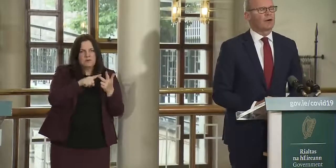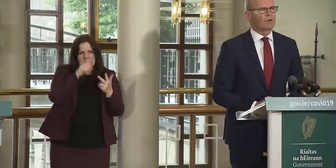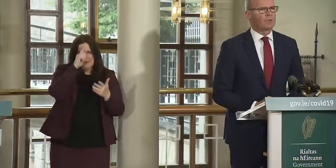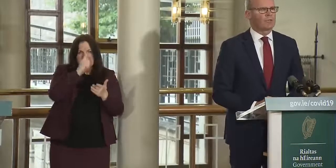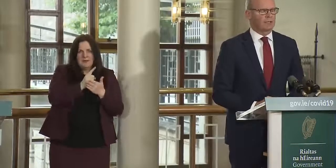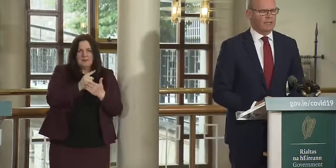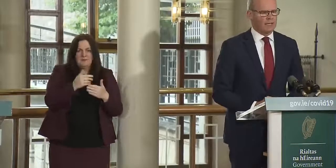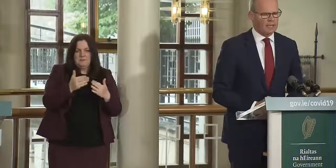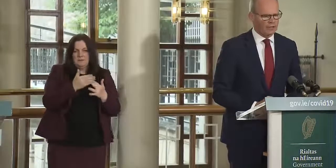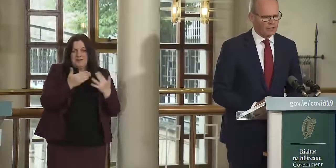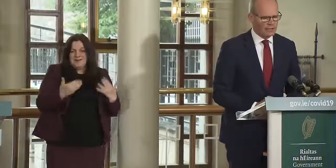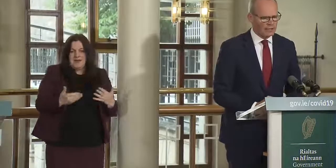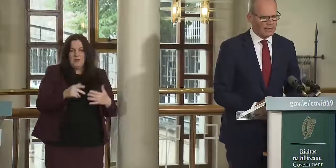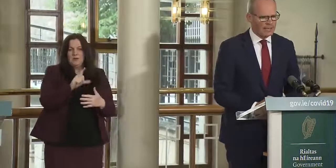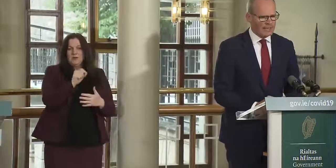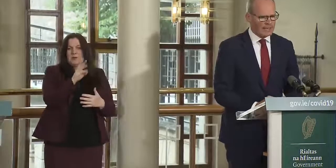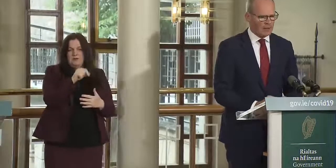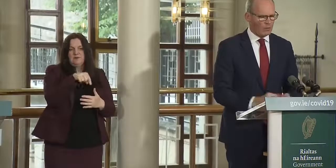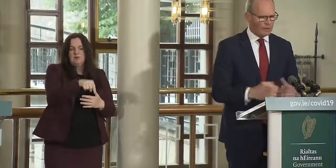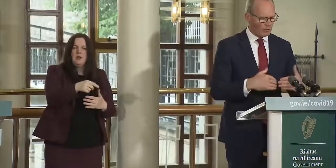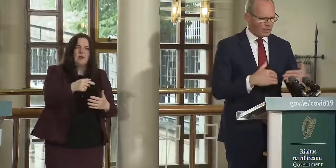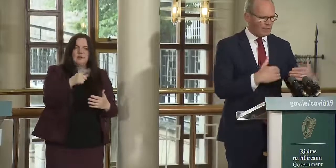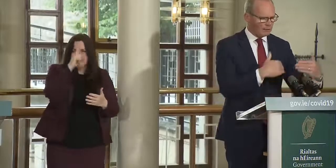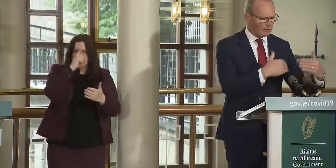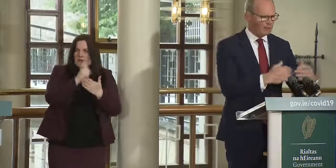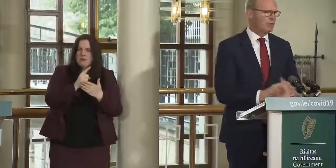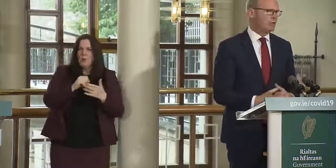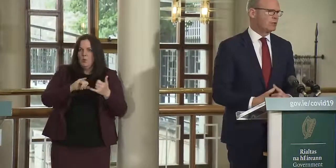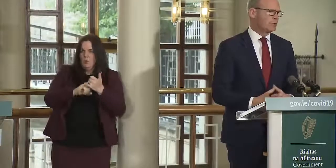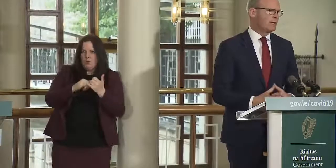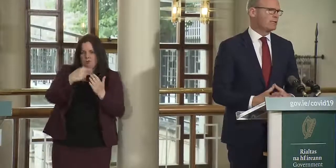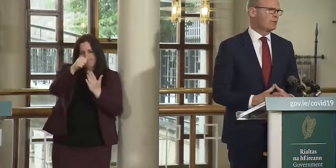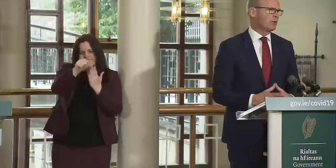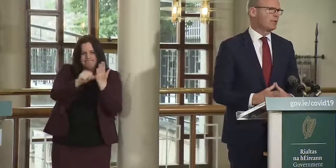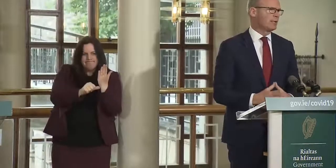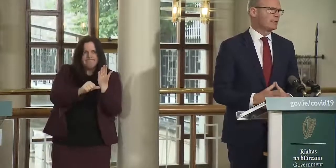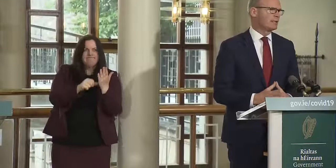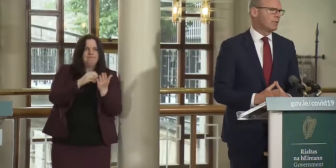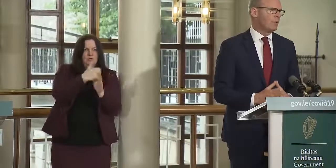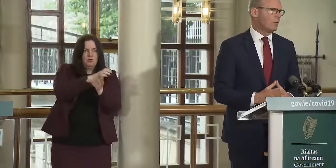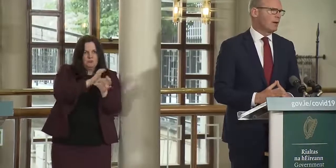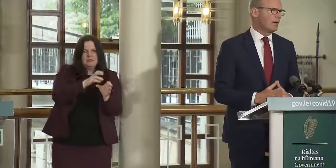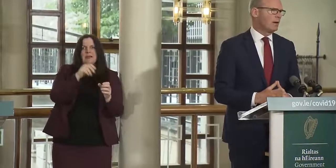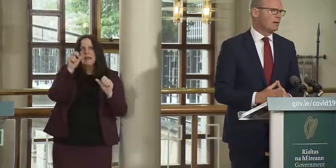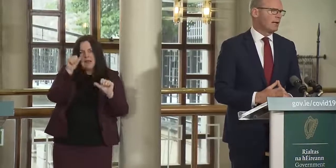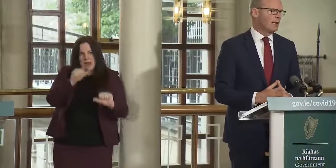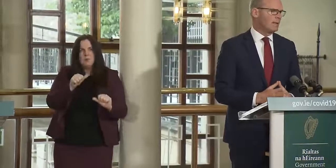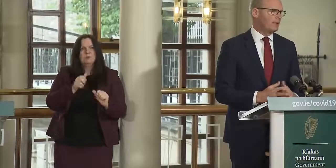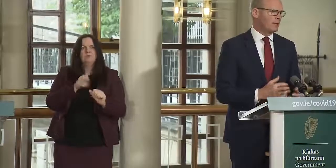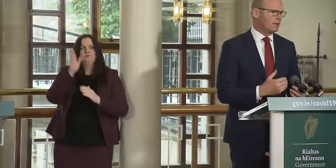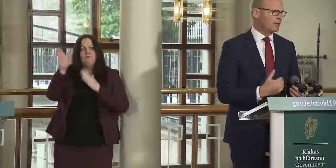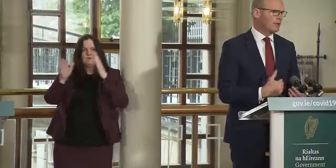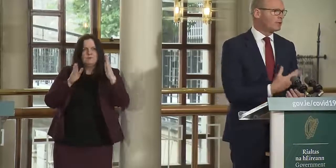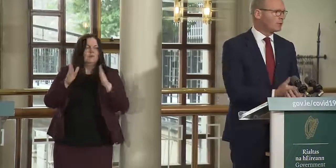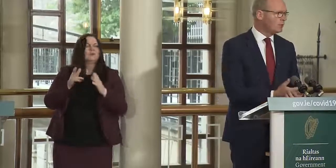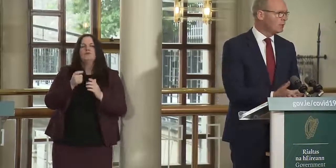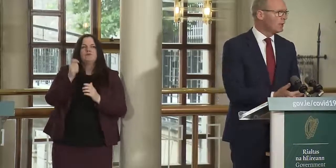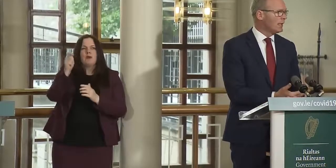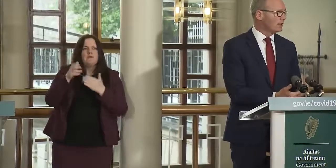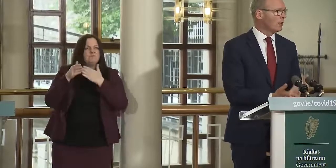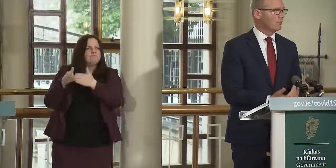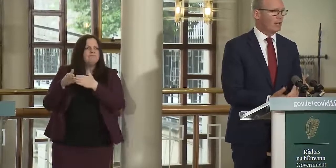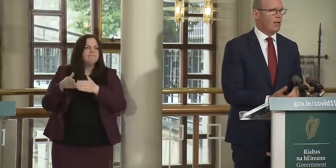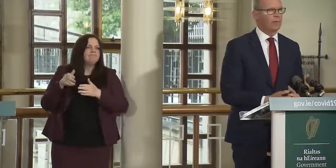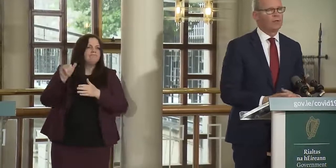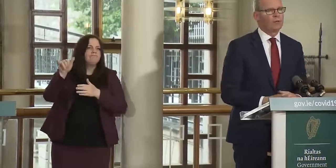between now and the 20th of july uh whether we produce a list of countries where people can travel to